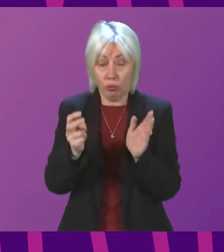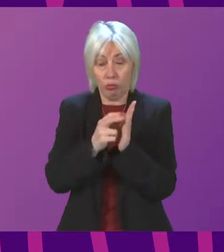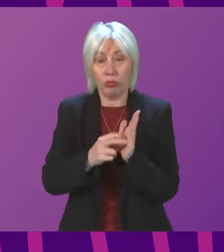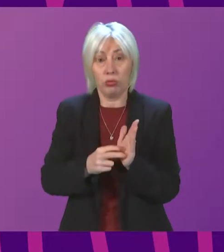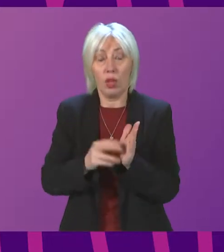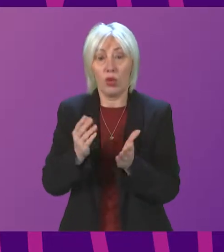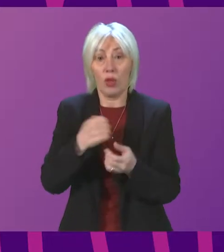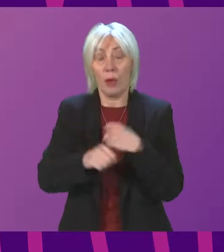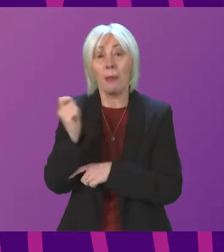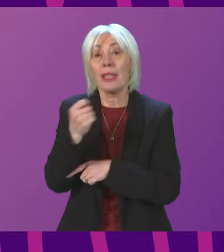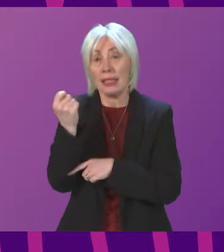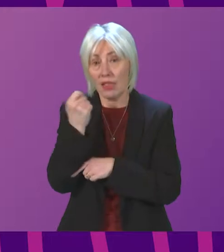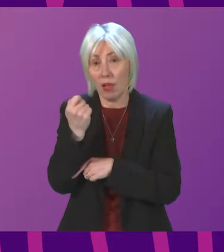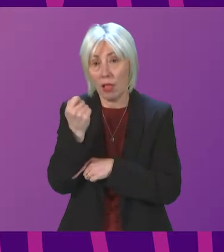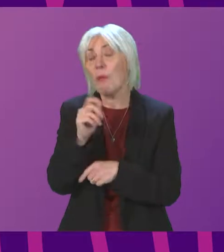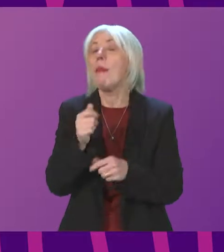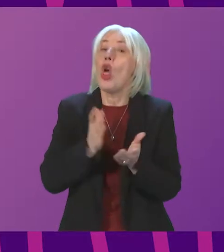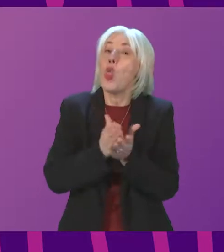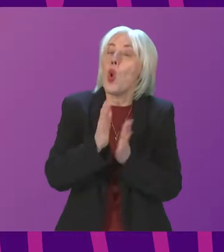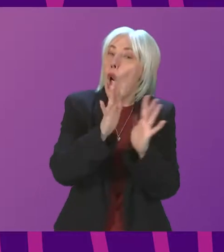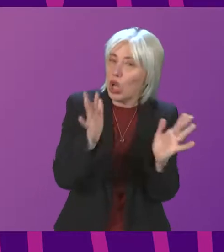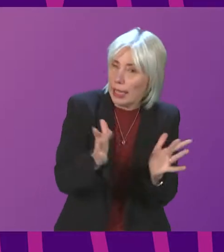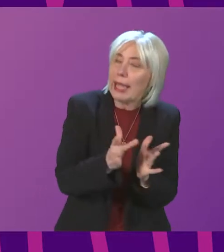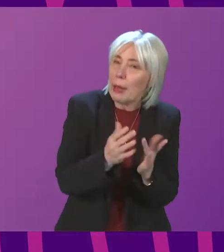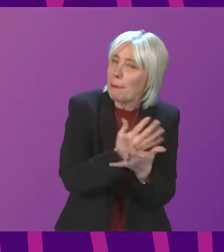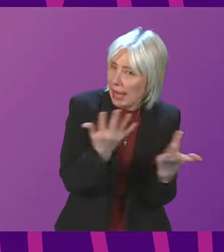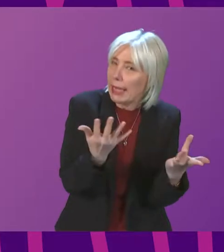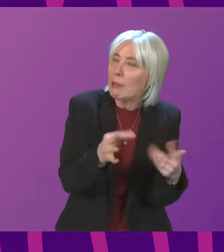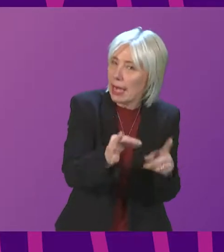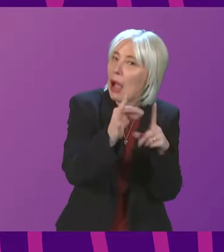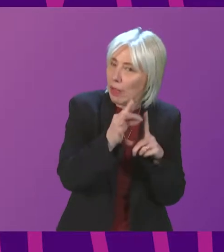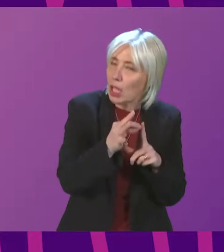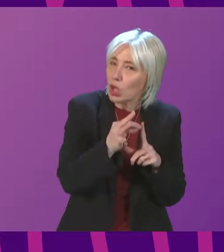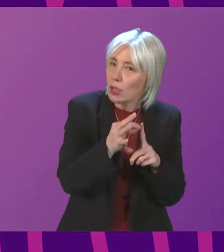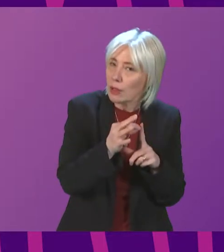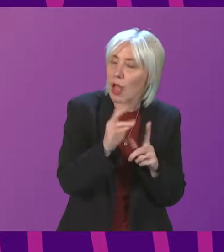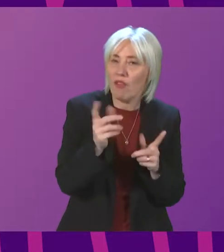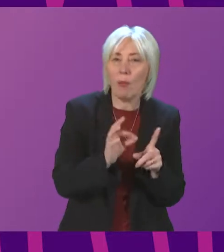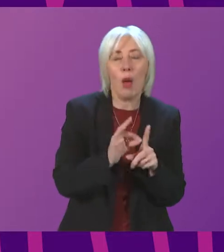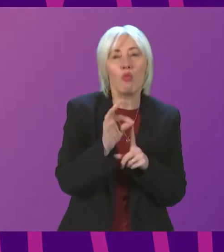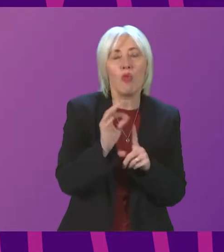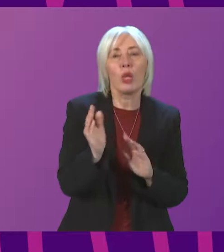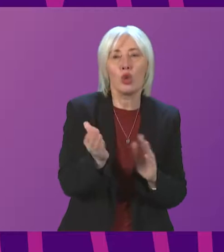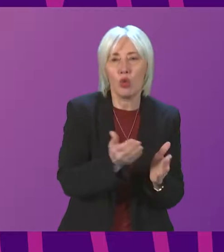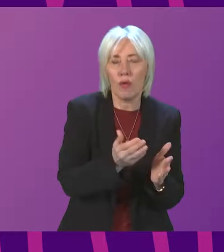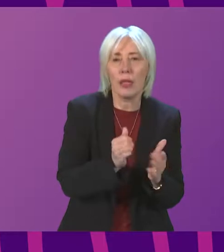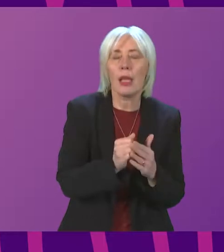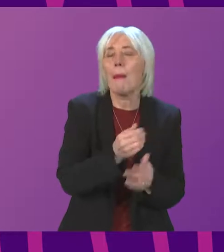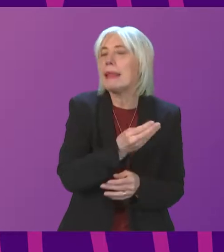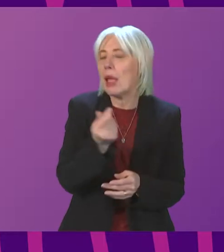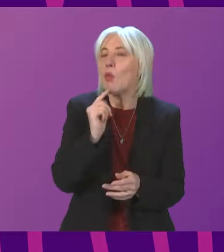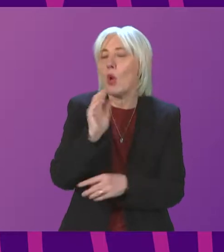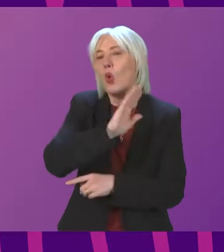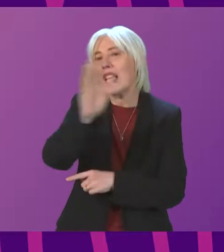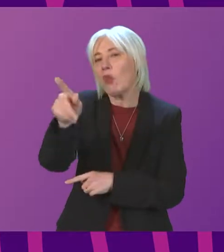Although many applications are processed through online channels, as we have heard, as provided by the Improvement Service, a number will come directly to